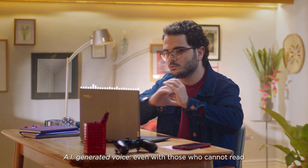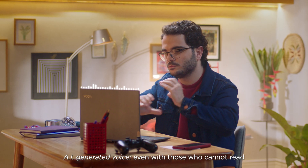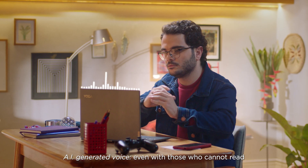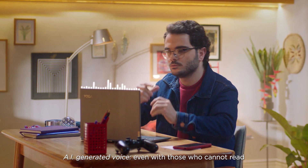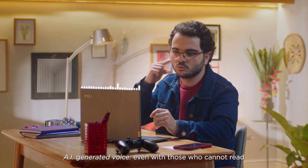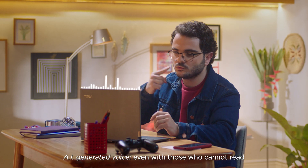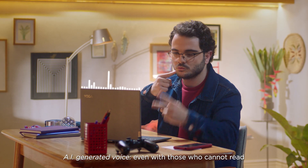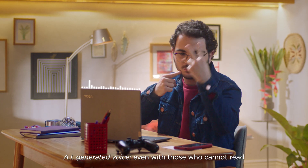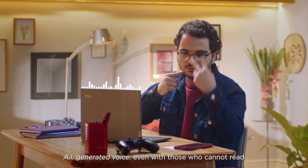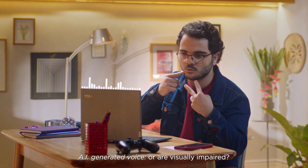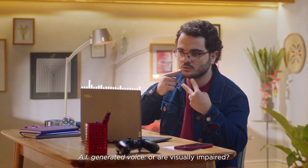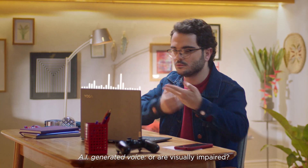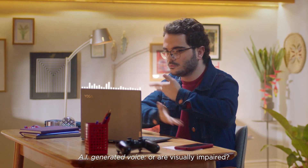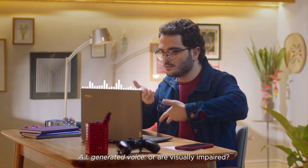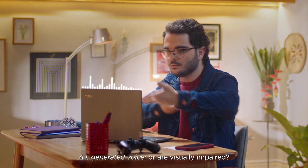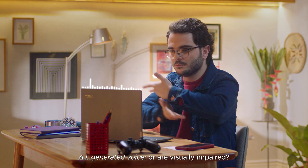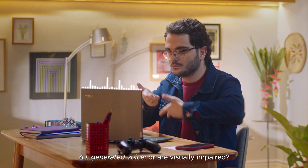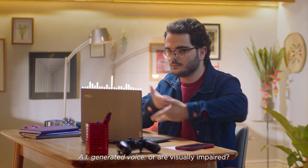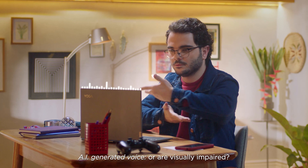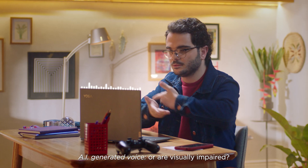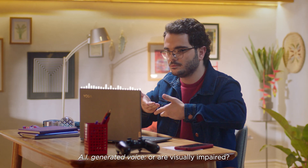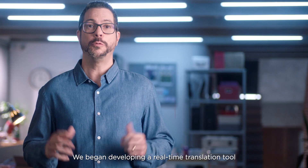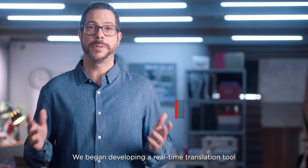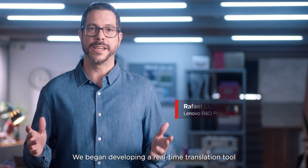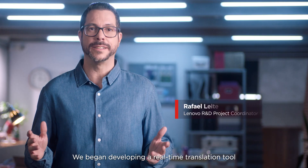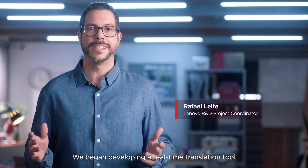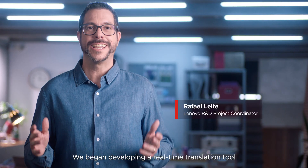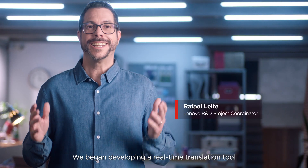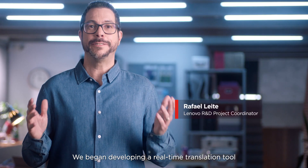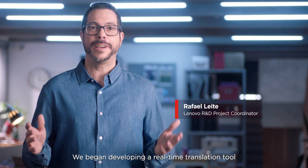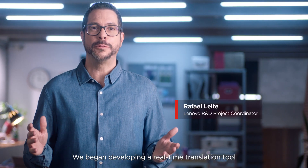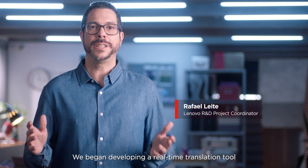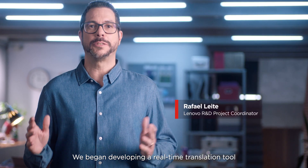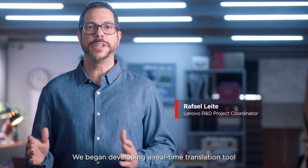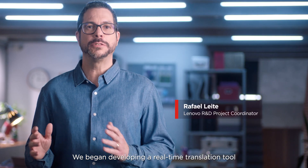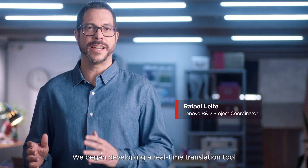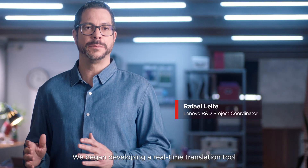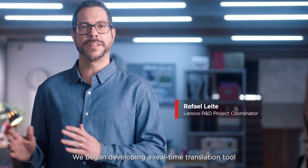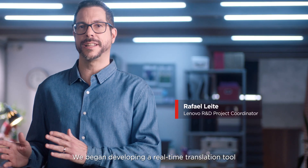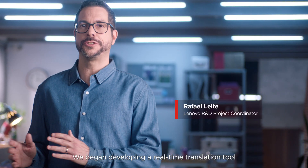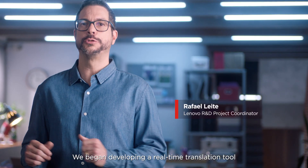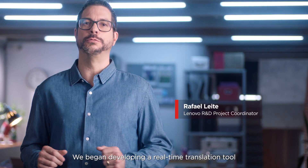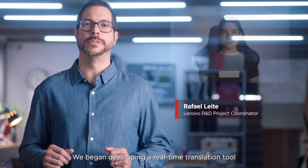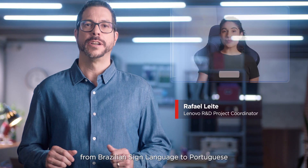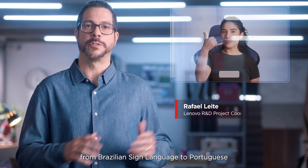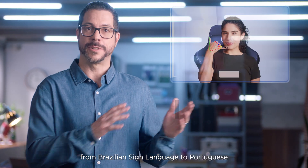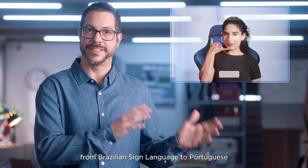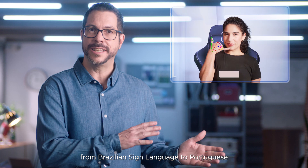who cannot read or are visually impaired we began developing a real-time translation tool from Brazilian